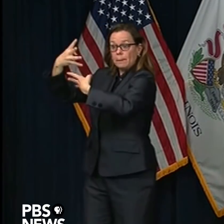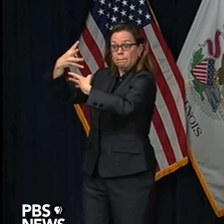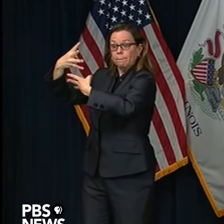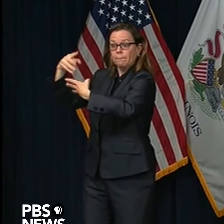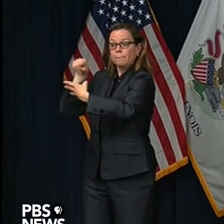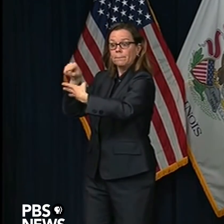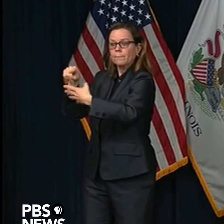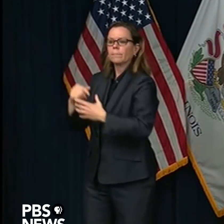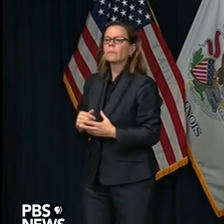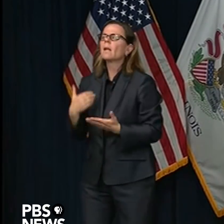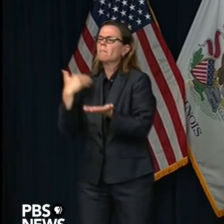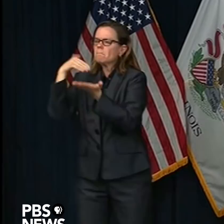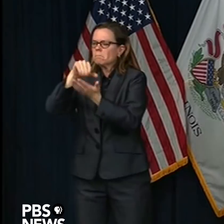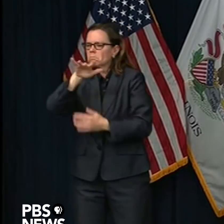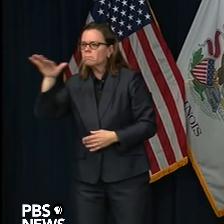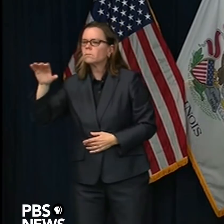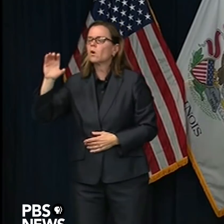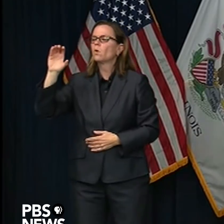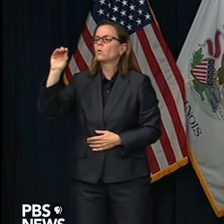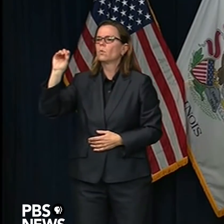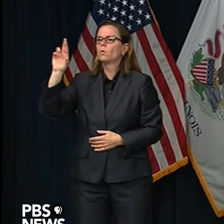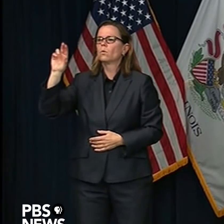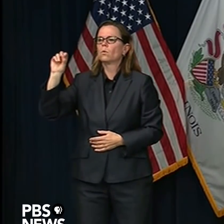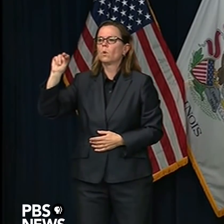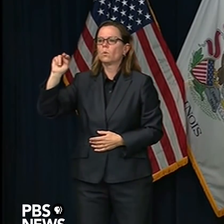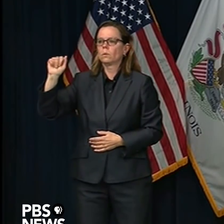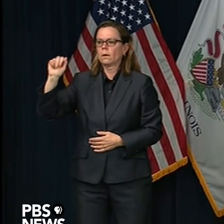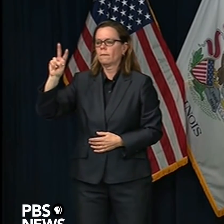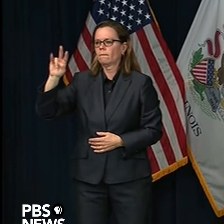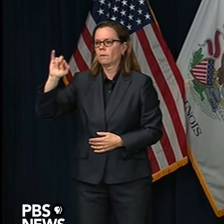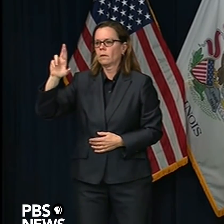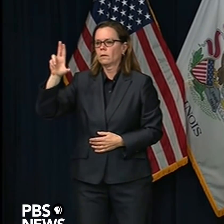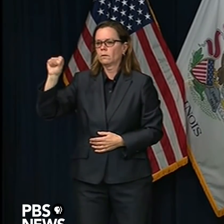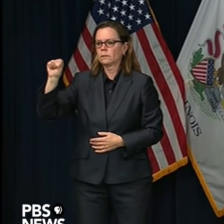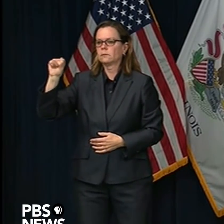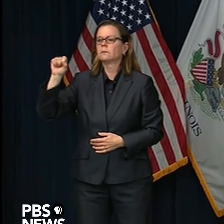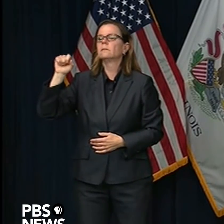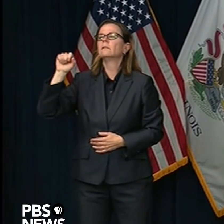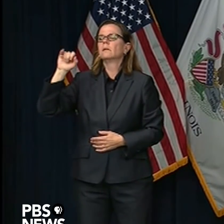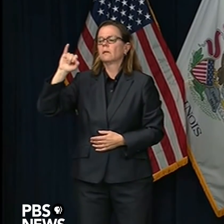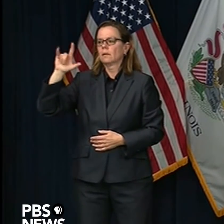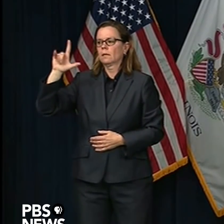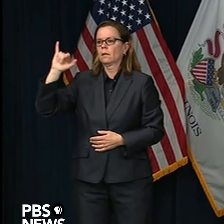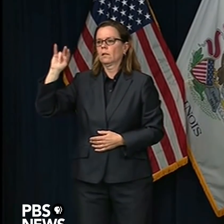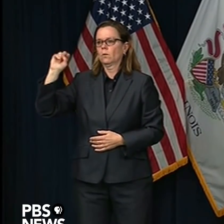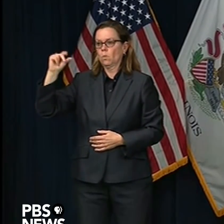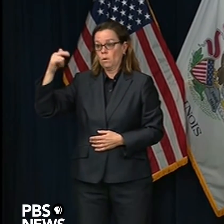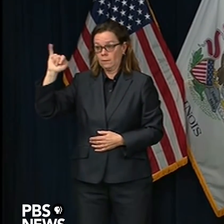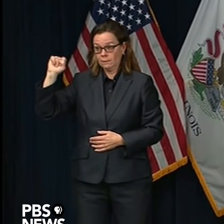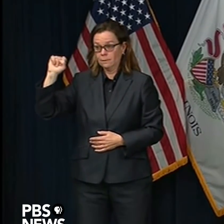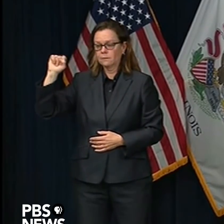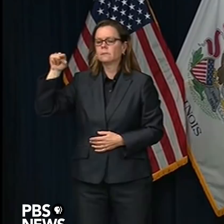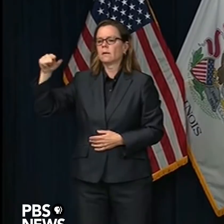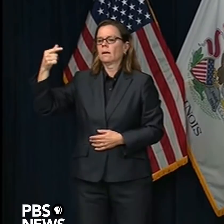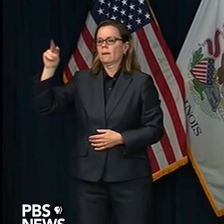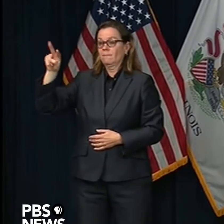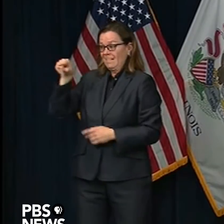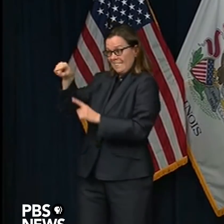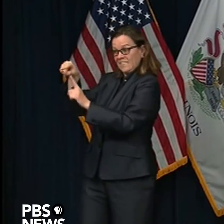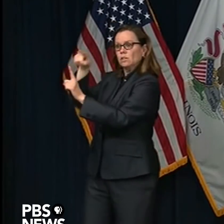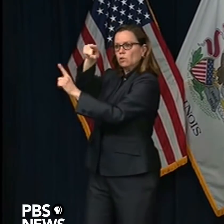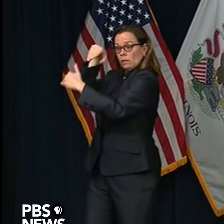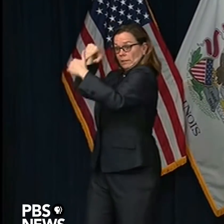.gov. So thank you, and now I'd like to hand it over to our Illinois Department of Public Health Health Director,